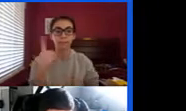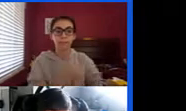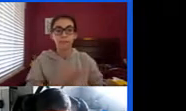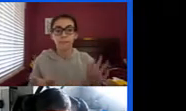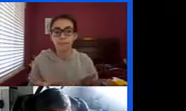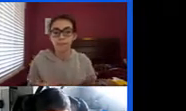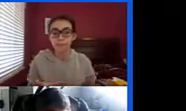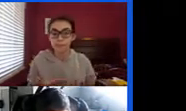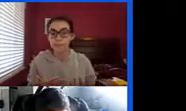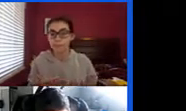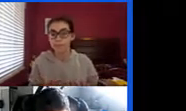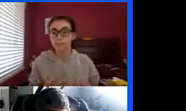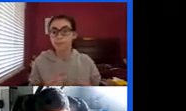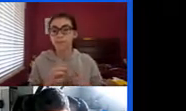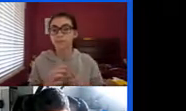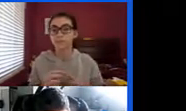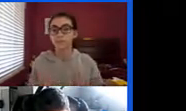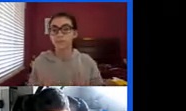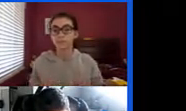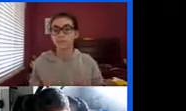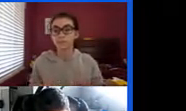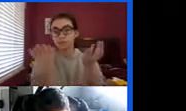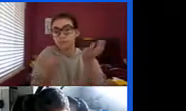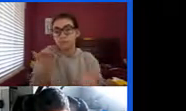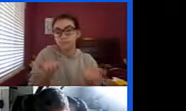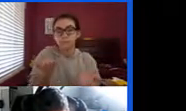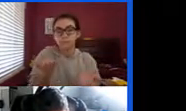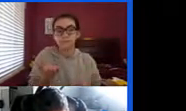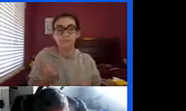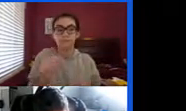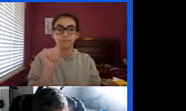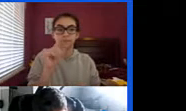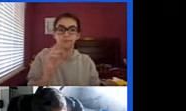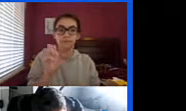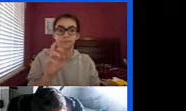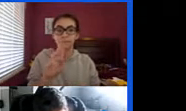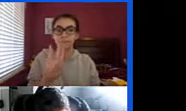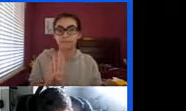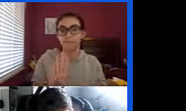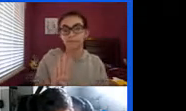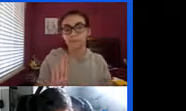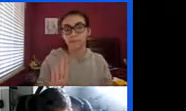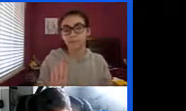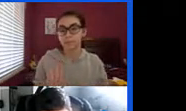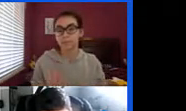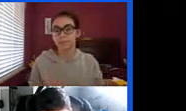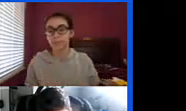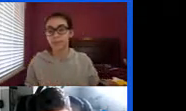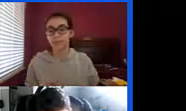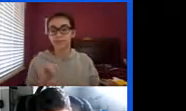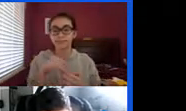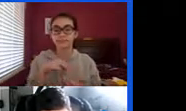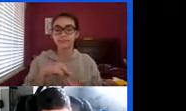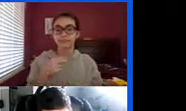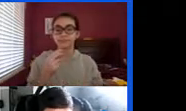probably probably is an adverb that means likely to happen or to be true